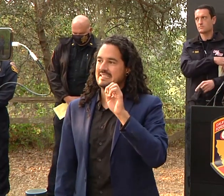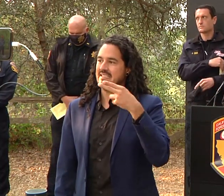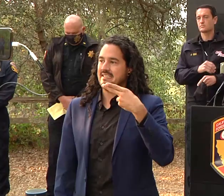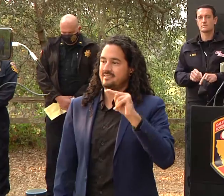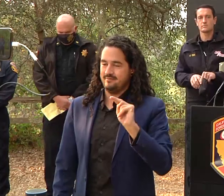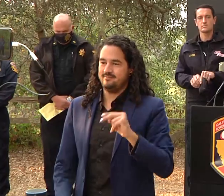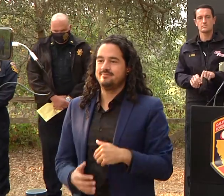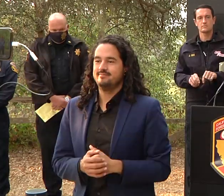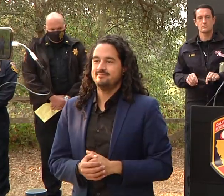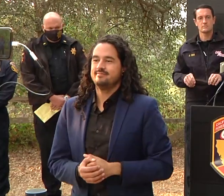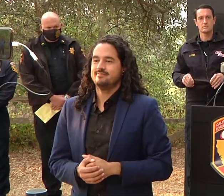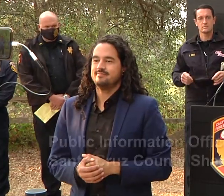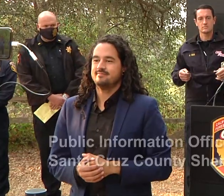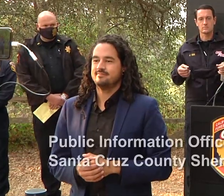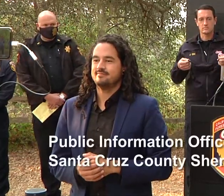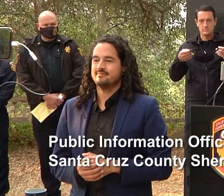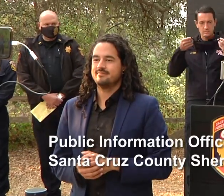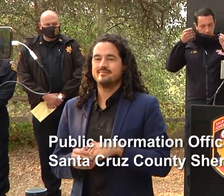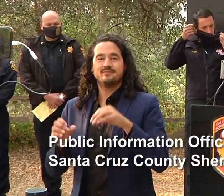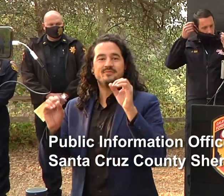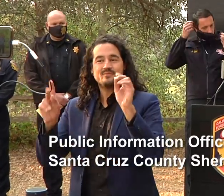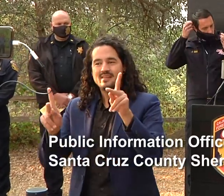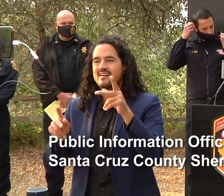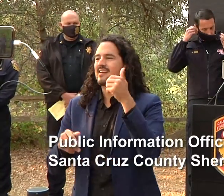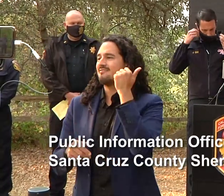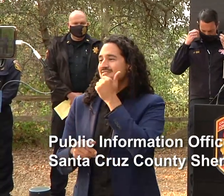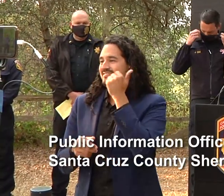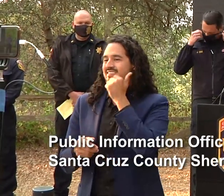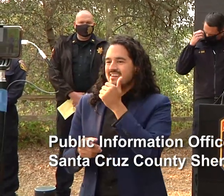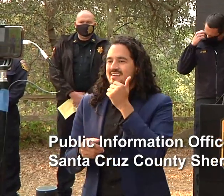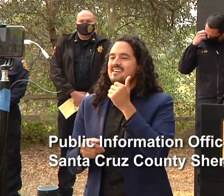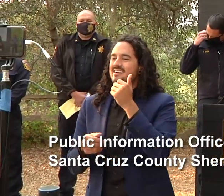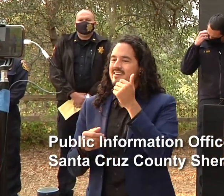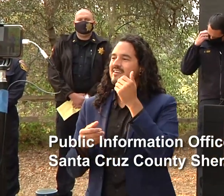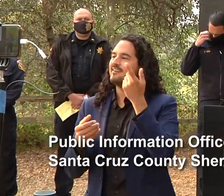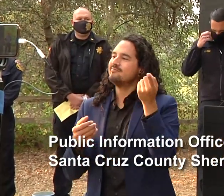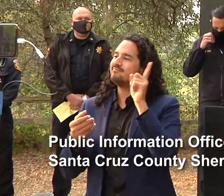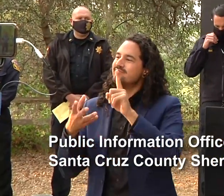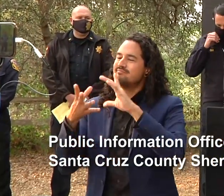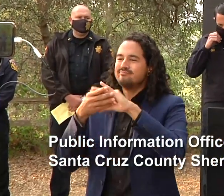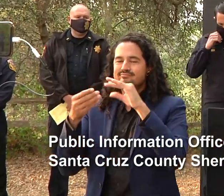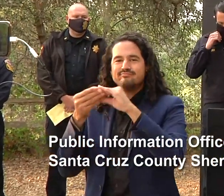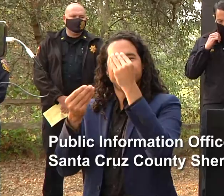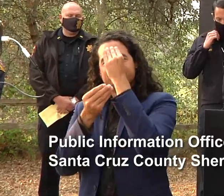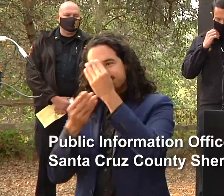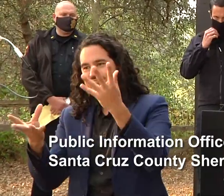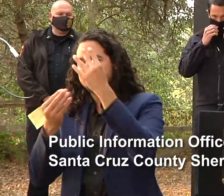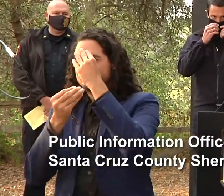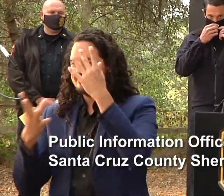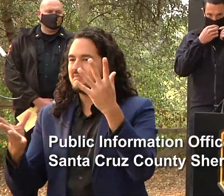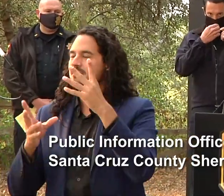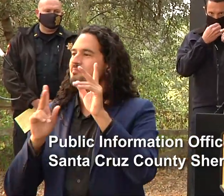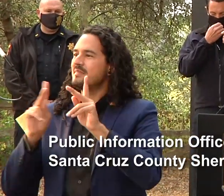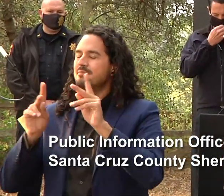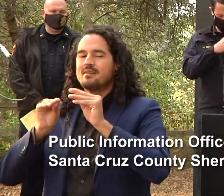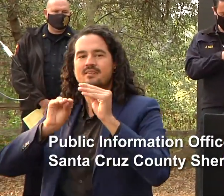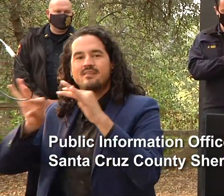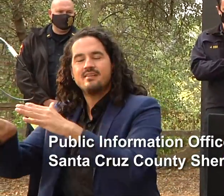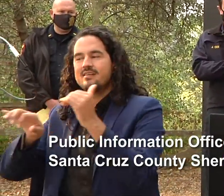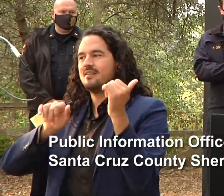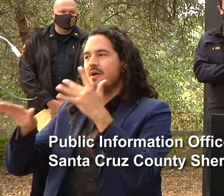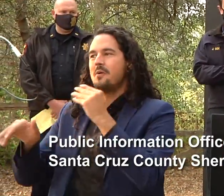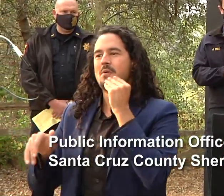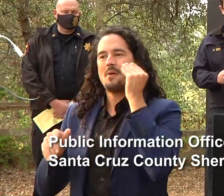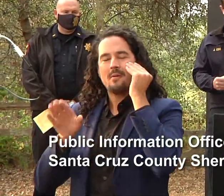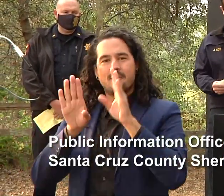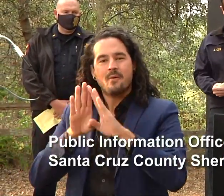all right so um every day that we can come up here and say that we were able to bring people back home is is a good day for us so